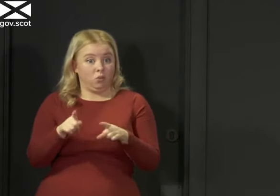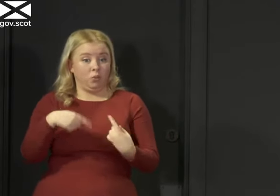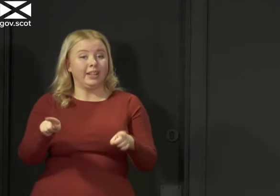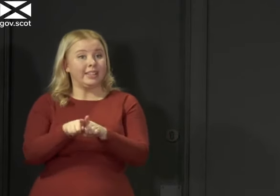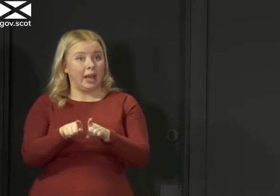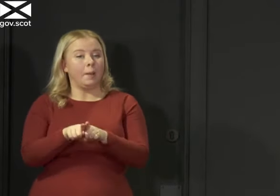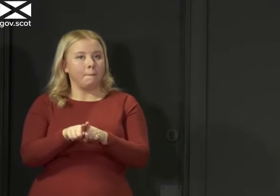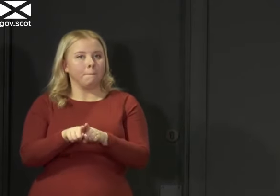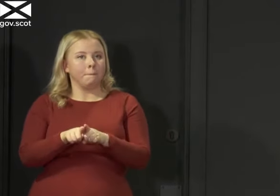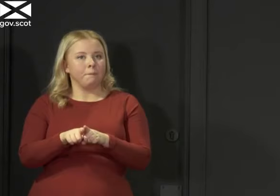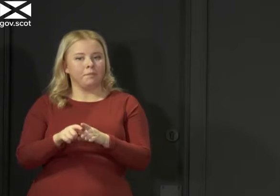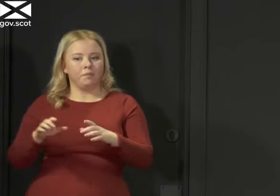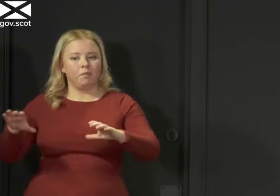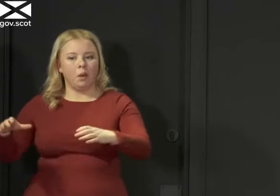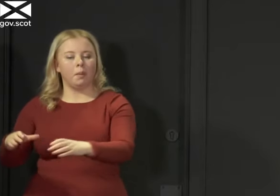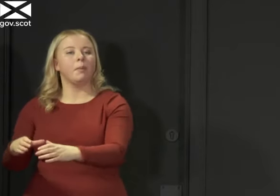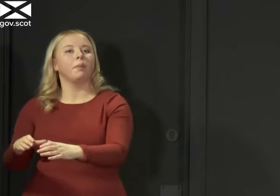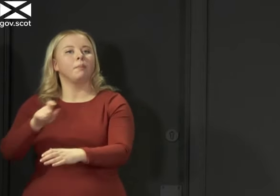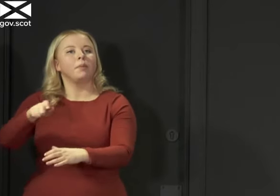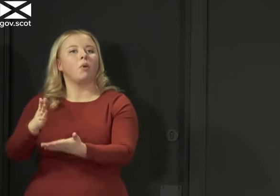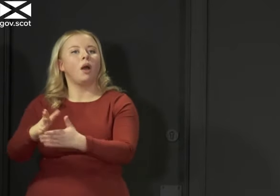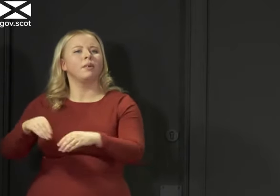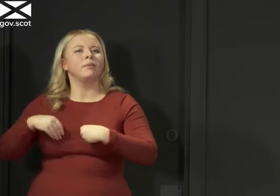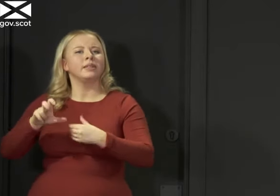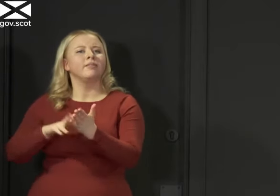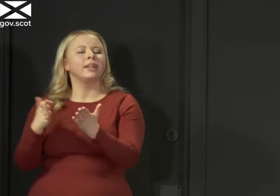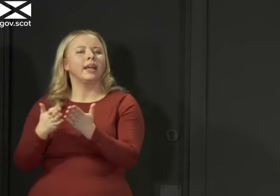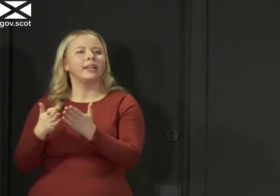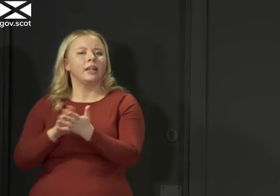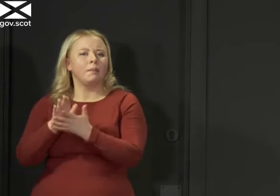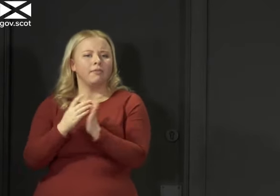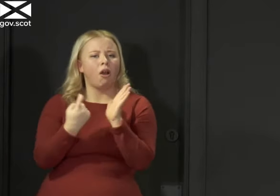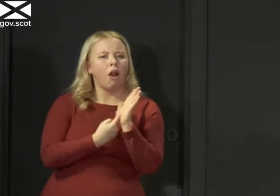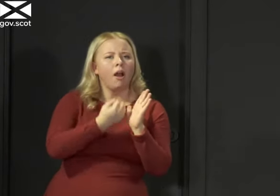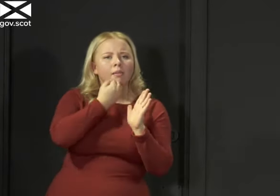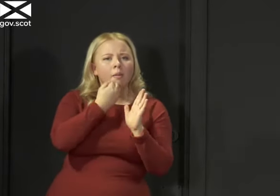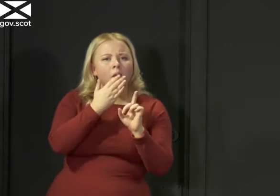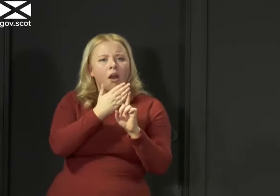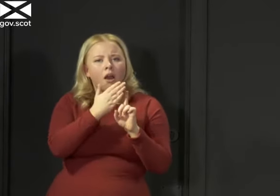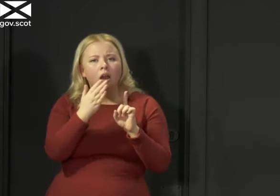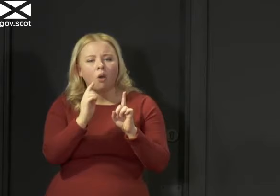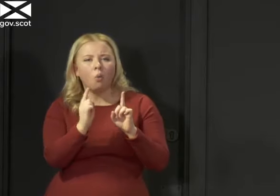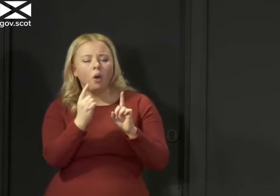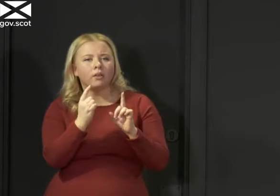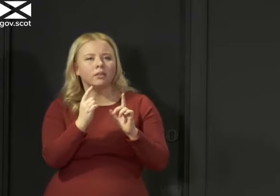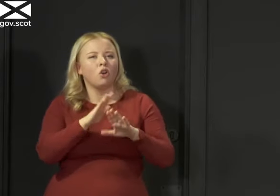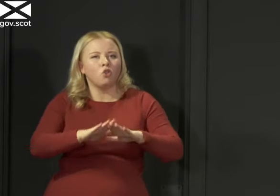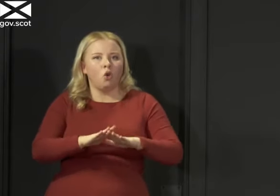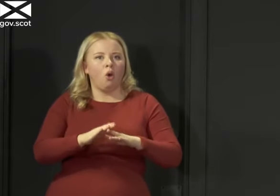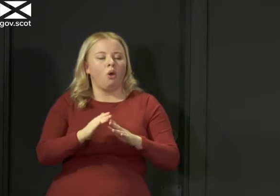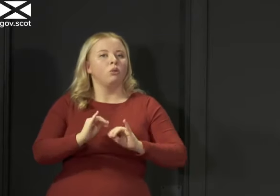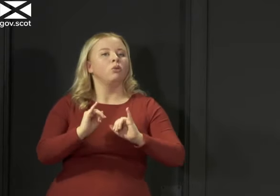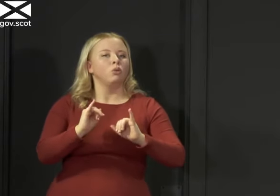a bit closer to one is not as big a worry as that is if your incidence of cases is still high. It's very